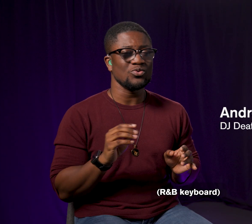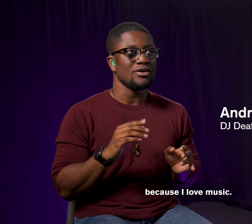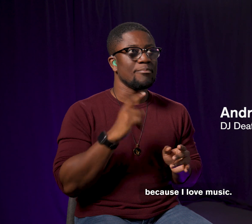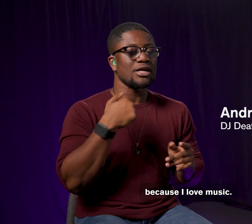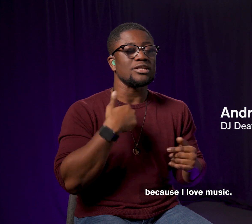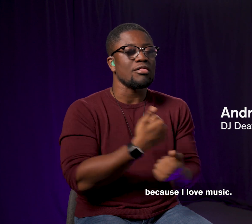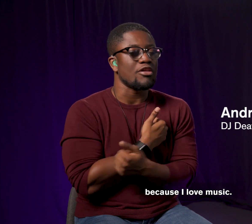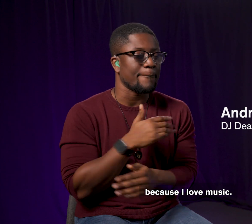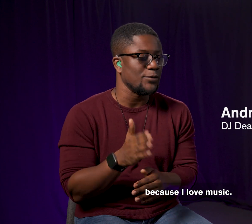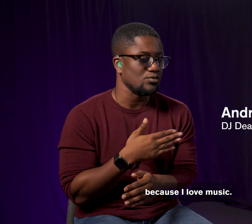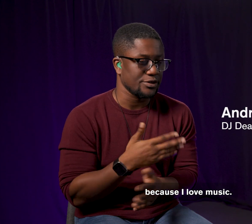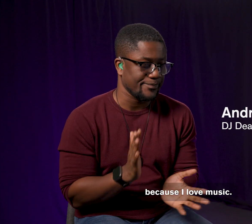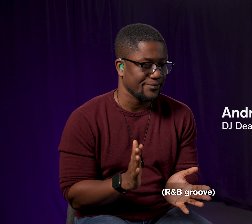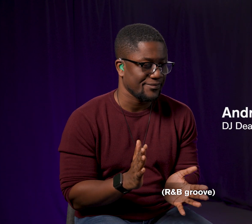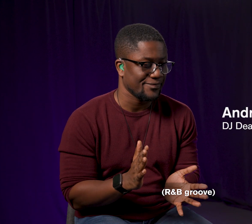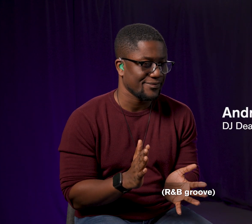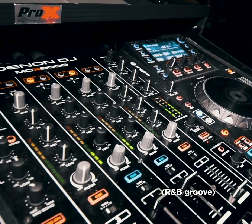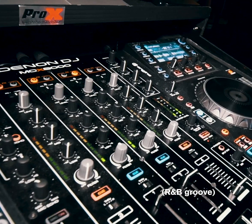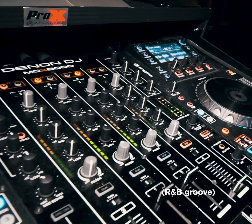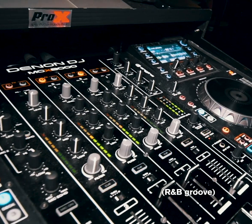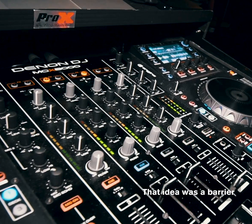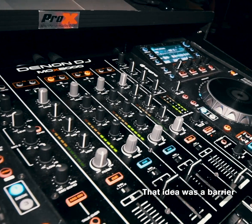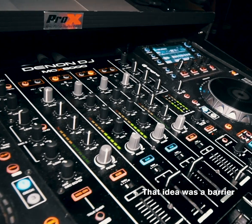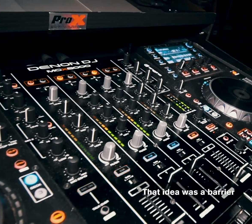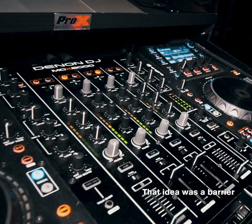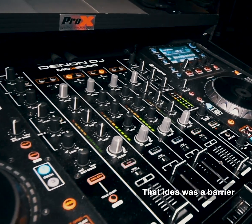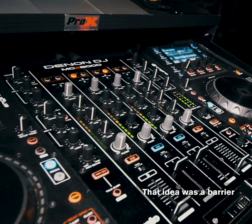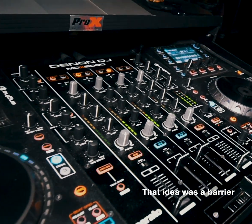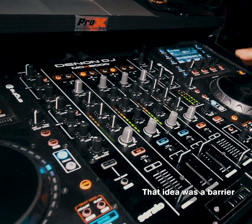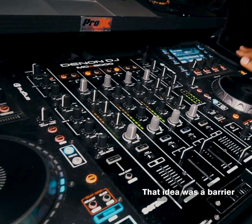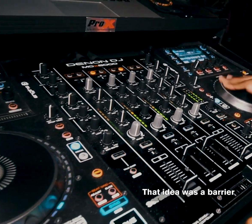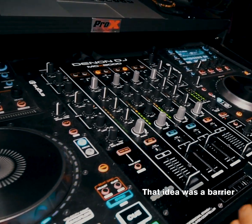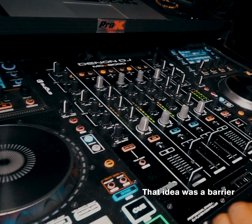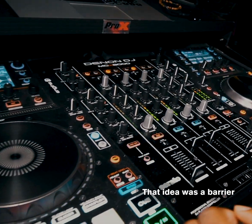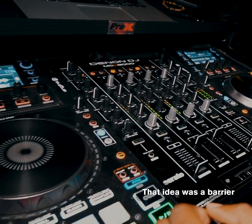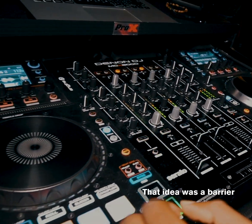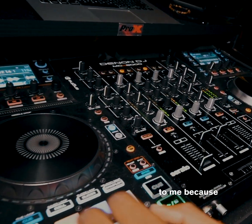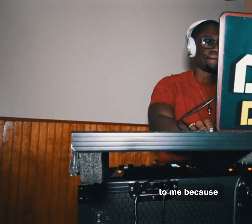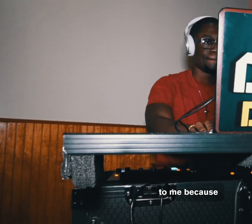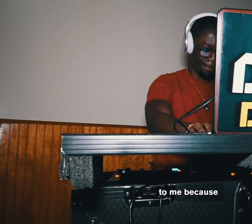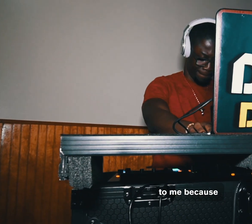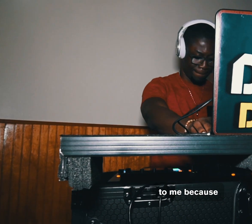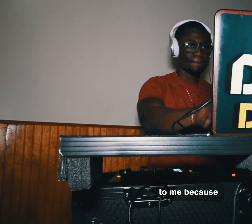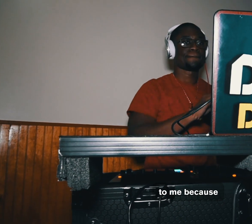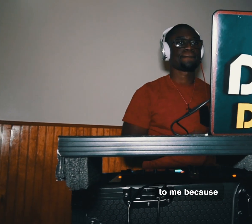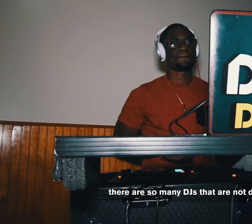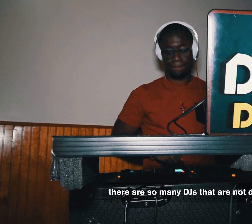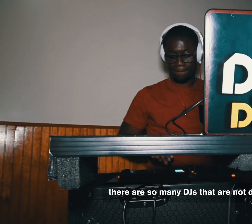Because I love music, that idea was a barrier to me because there are so many